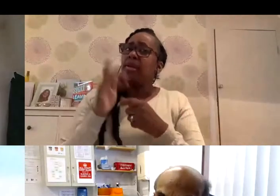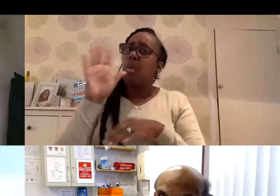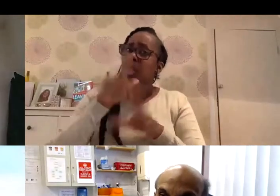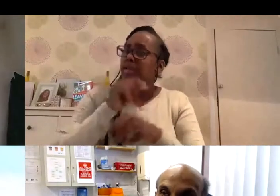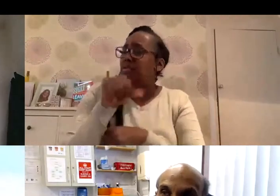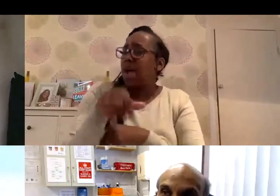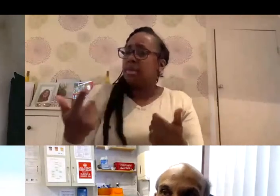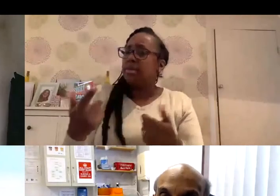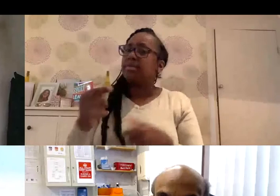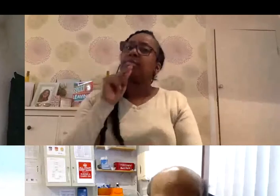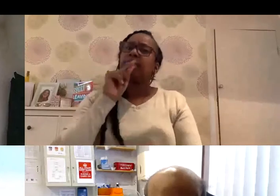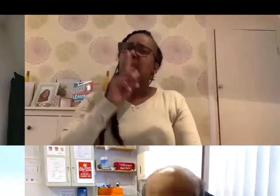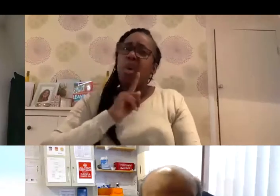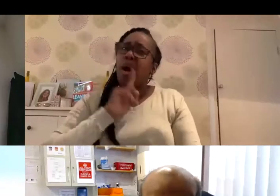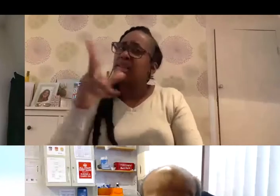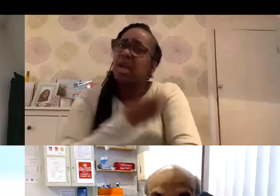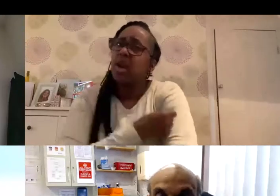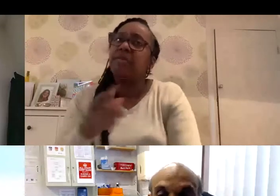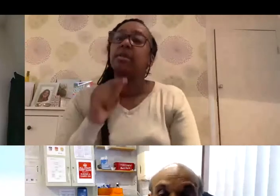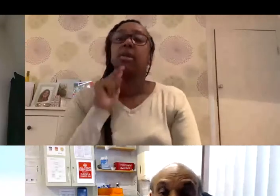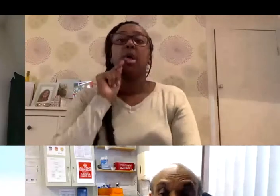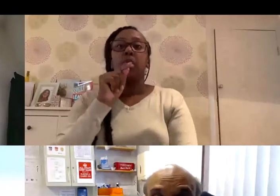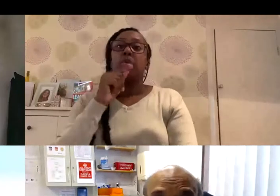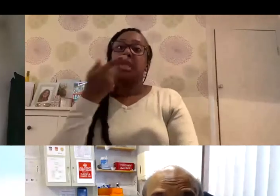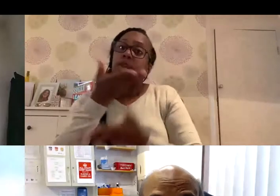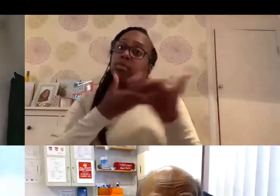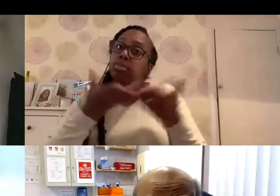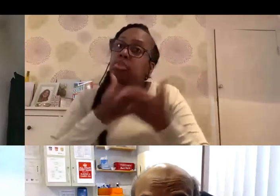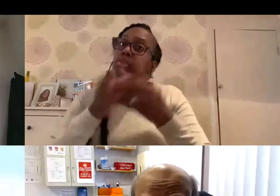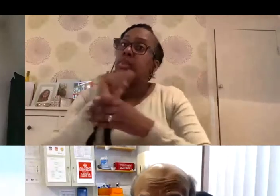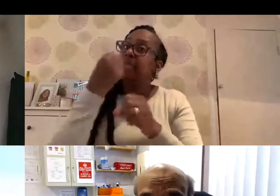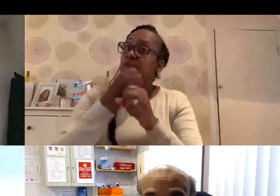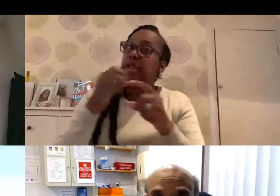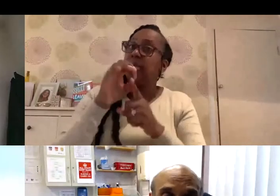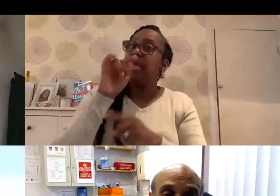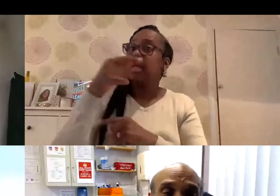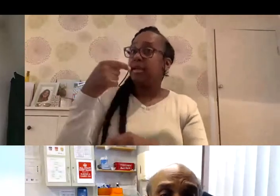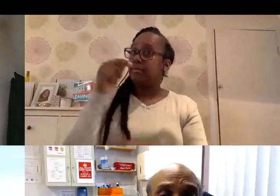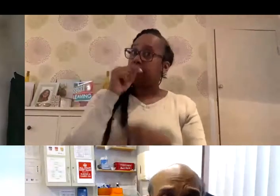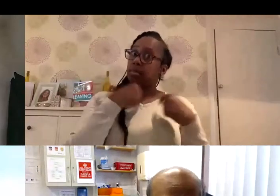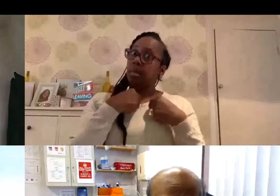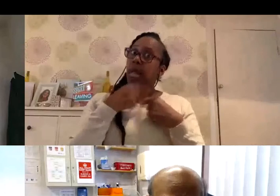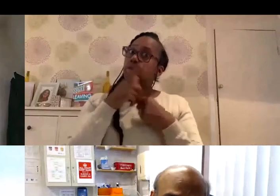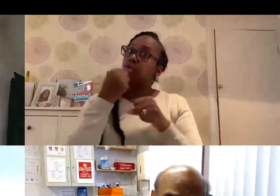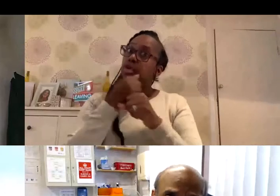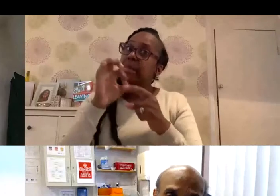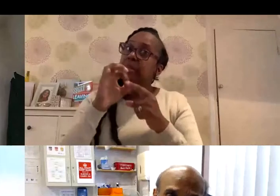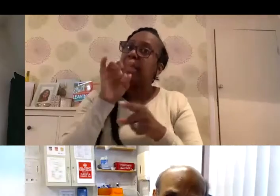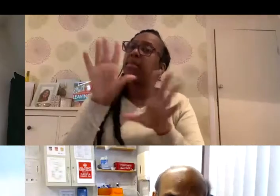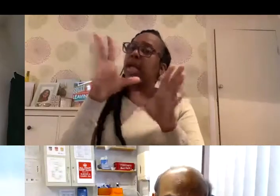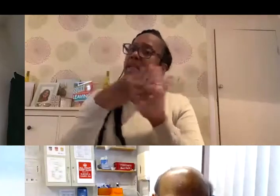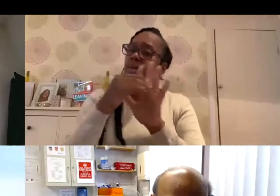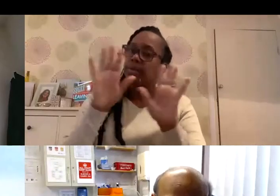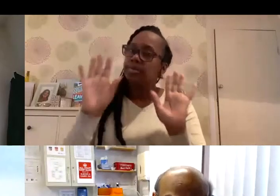DR. say, you need to discuss this with your GP. But if I was your GP, so I'll run this as if I was your GP,